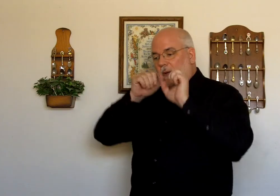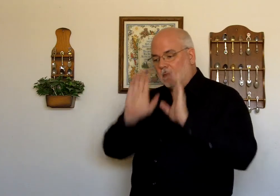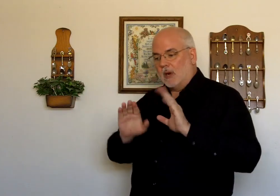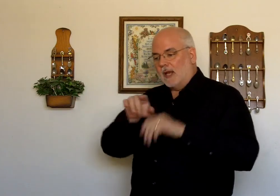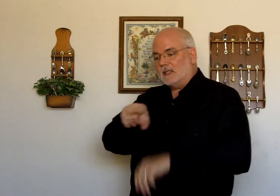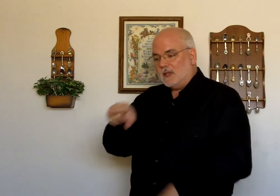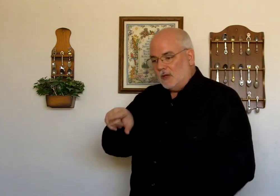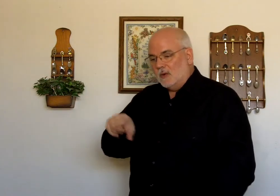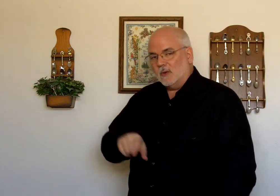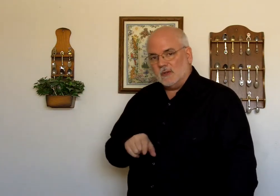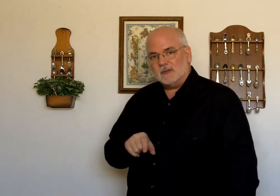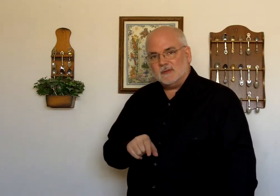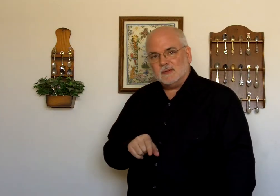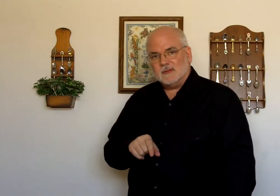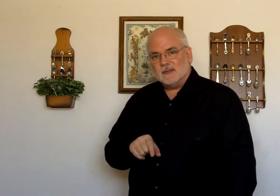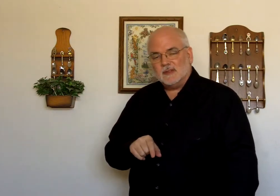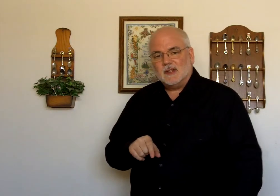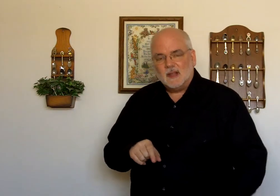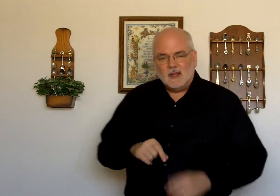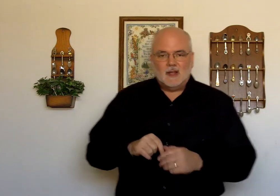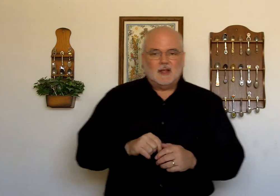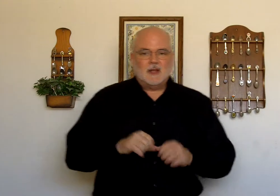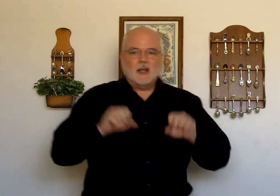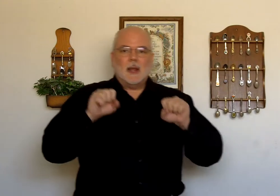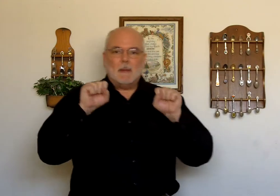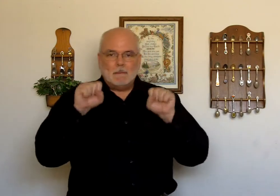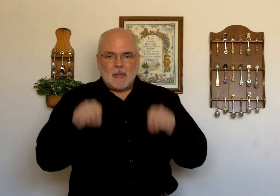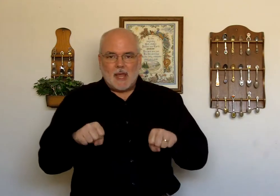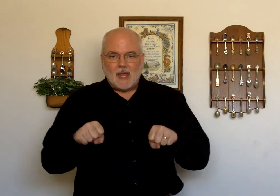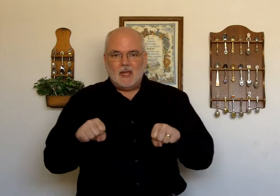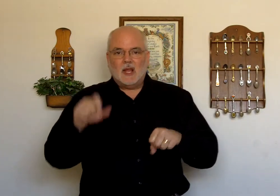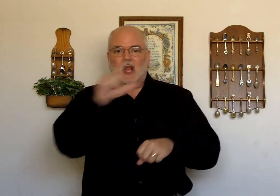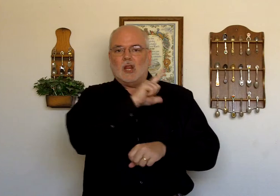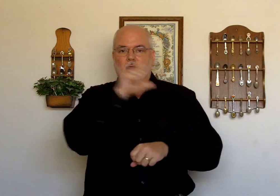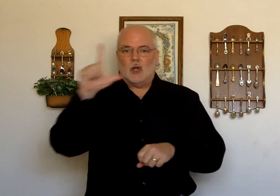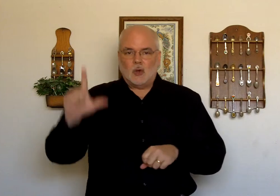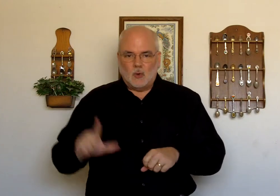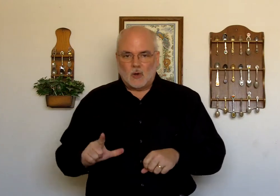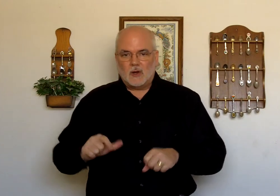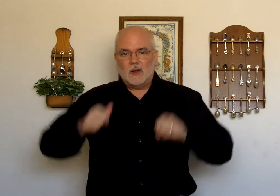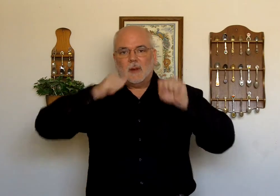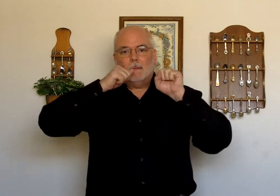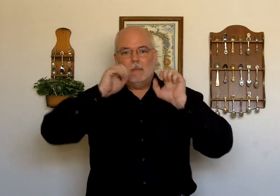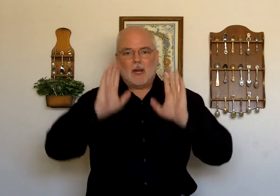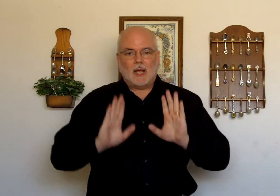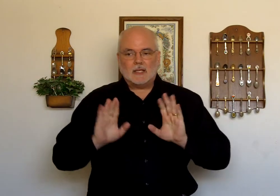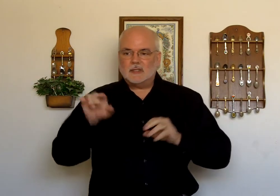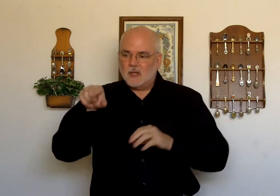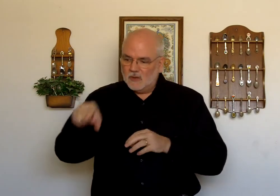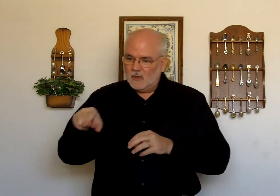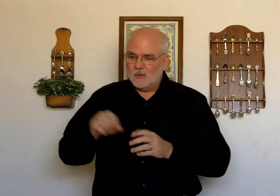bless you. May the Lord bless you.